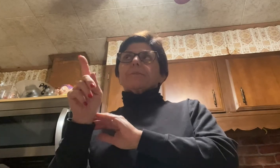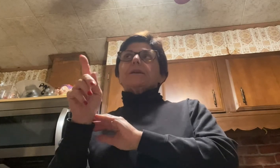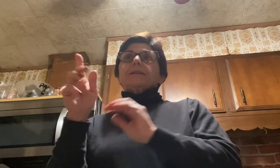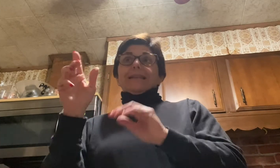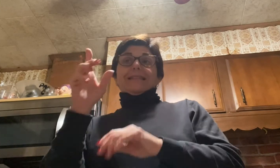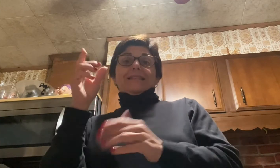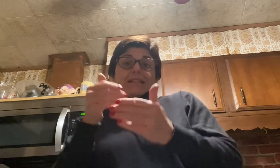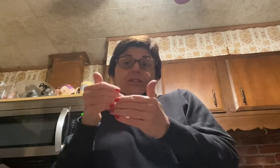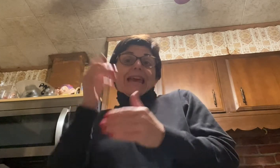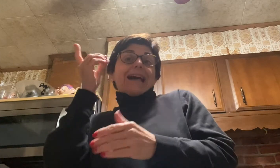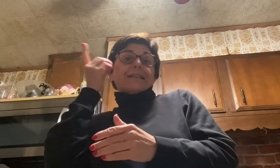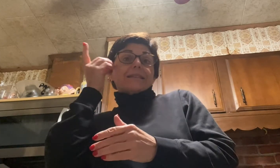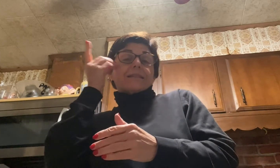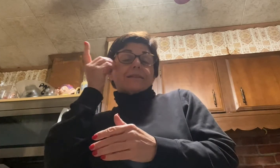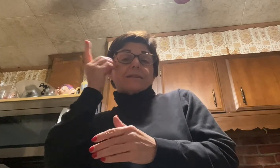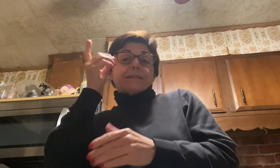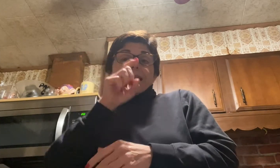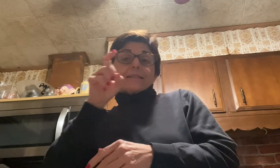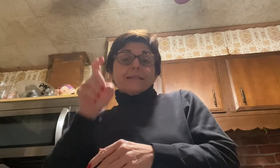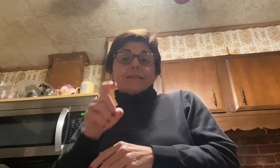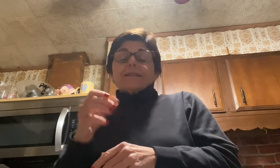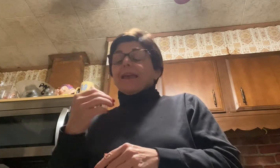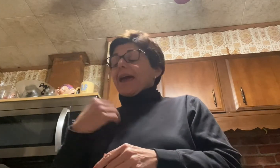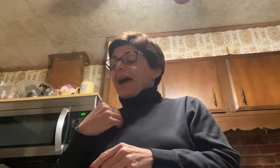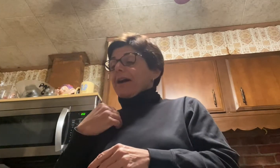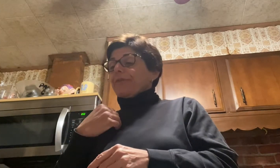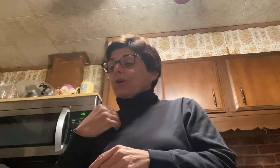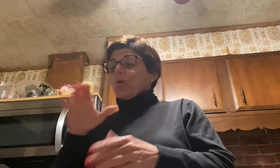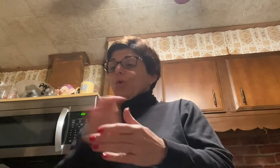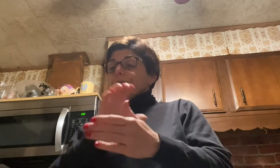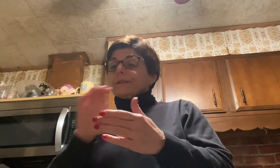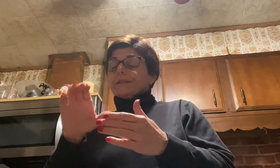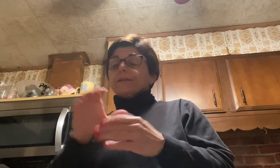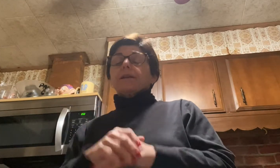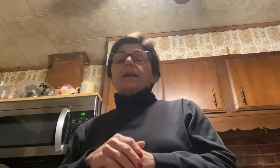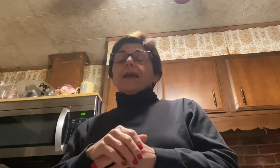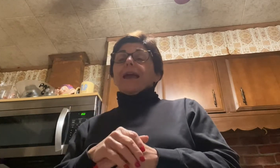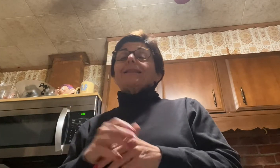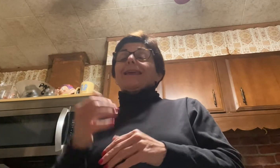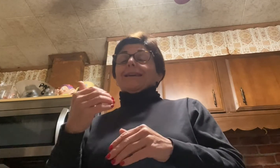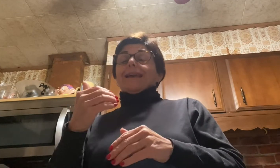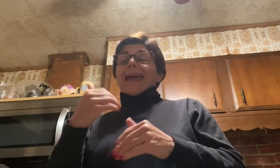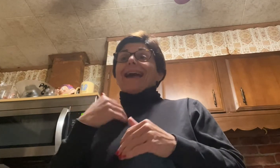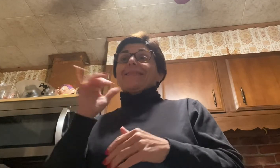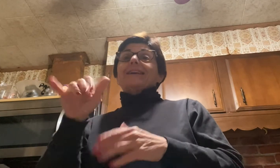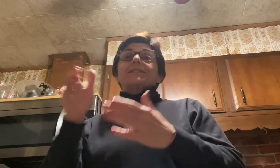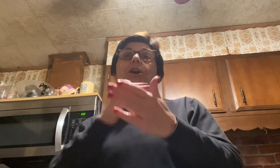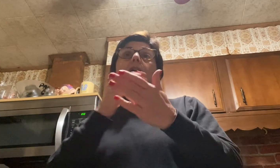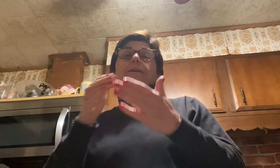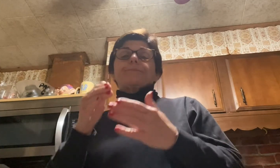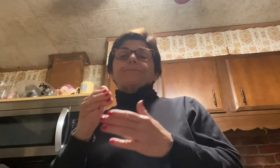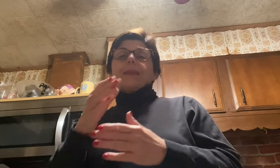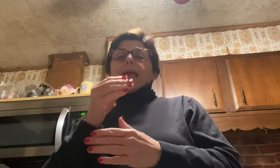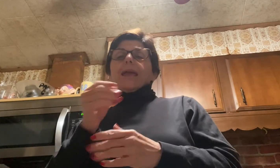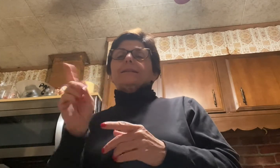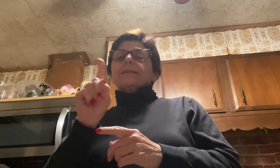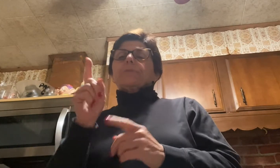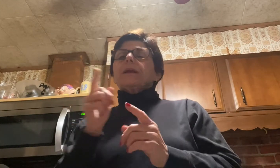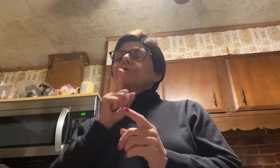near Dallas, Texas, they have a chorus. And they had that song. And somebody I was